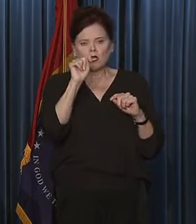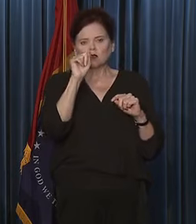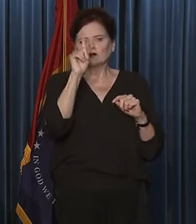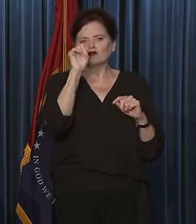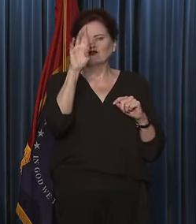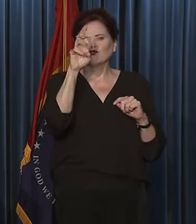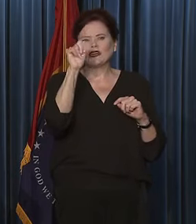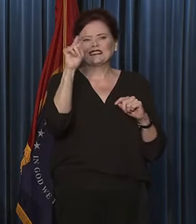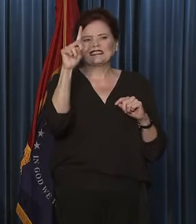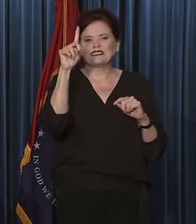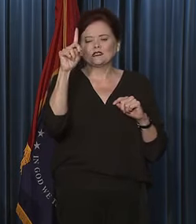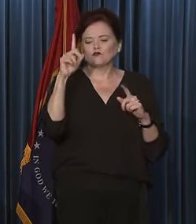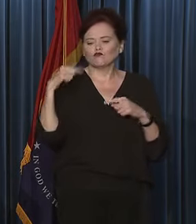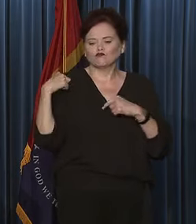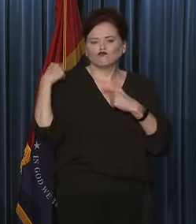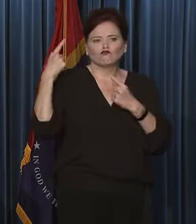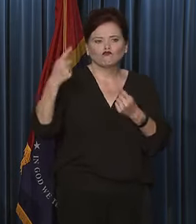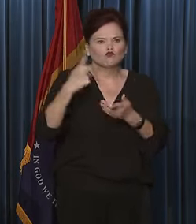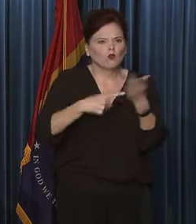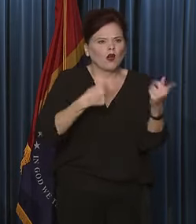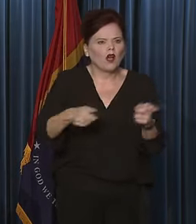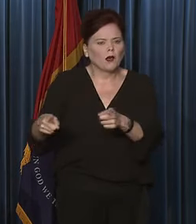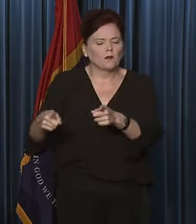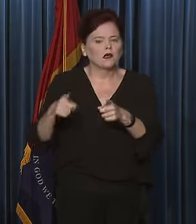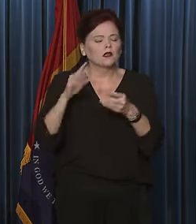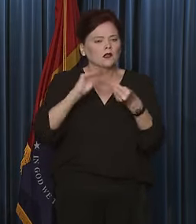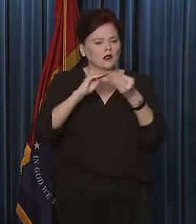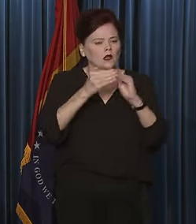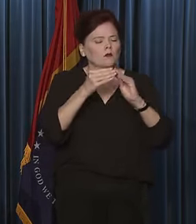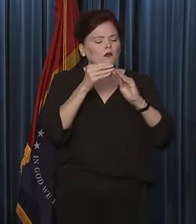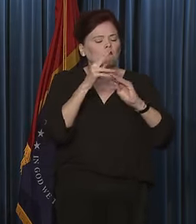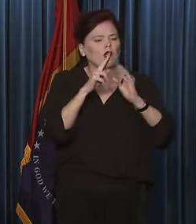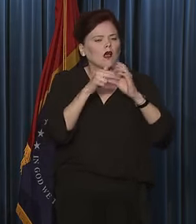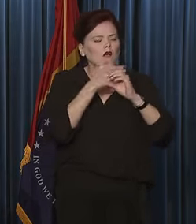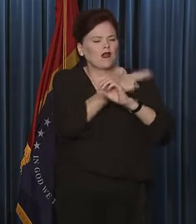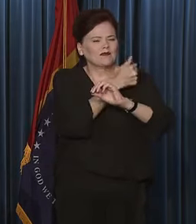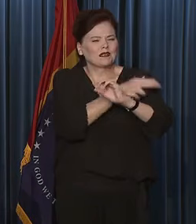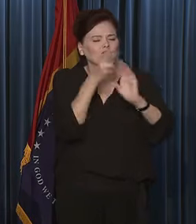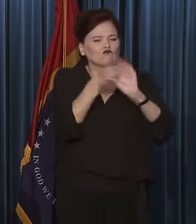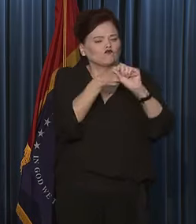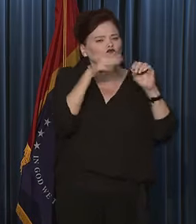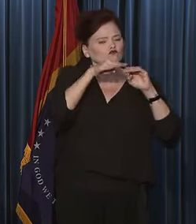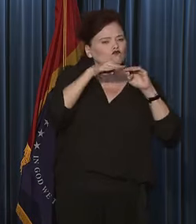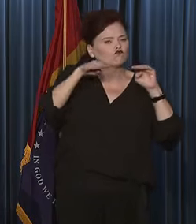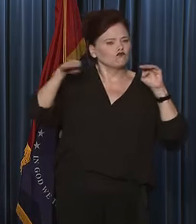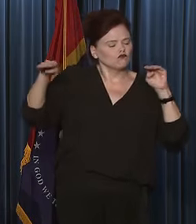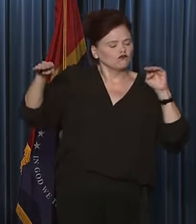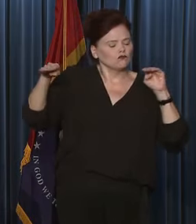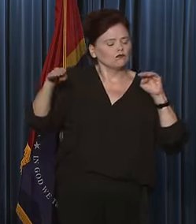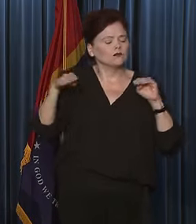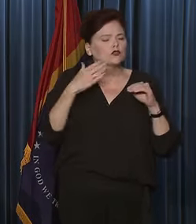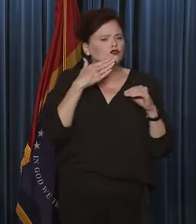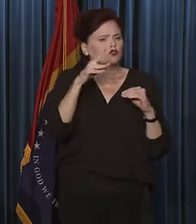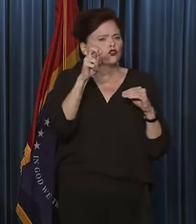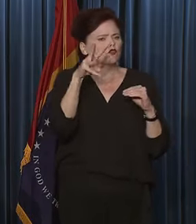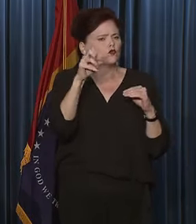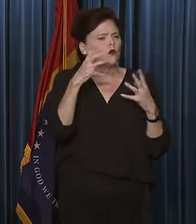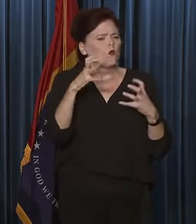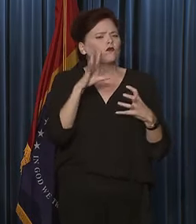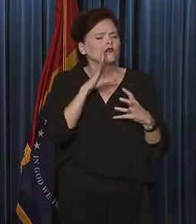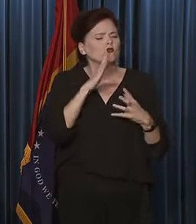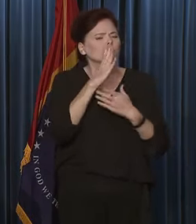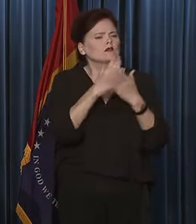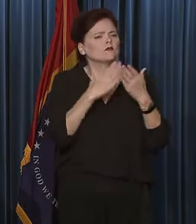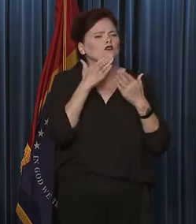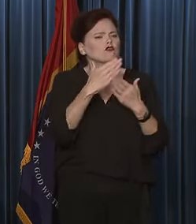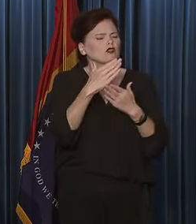over time, it looks like we are leveling off in the number of hospitalizations. This is the good news, and I really want to talk about some of the good things that we're